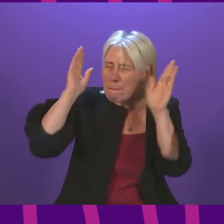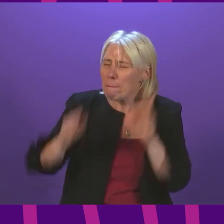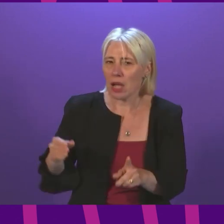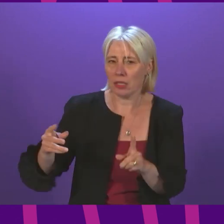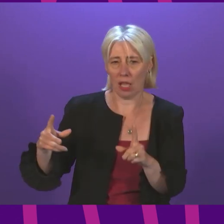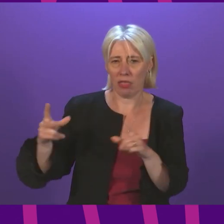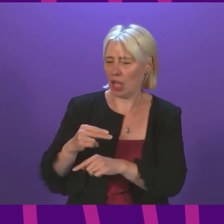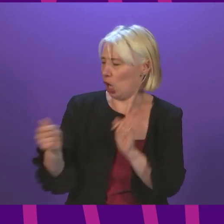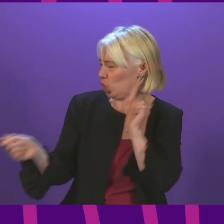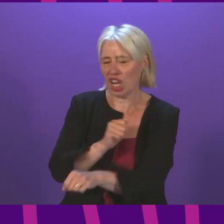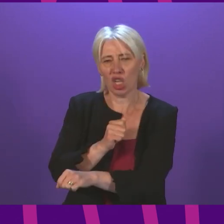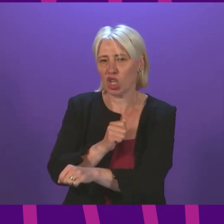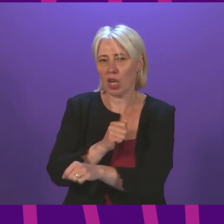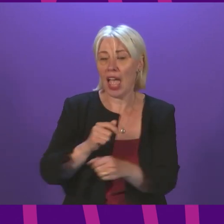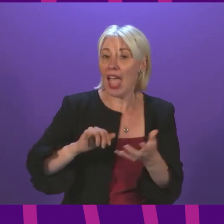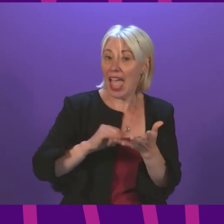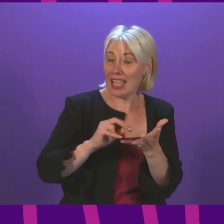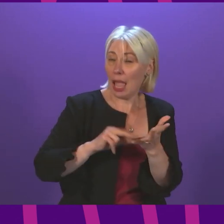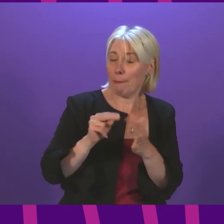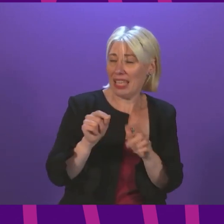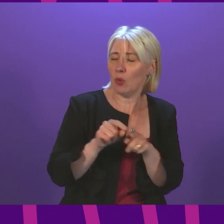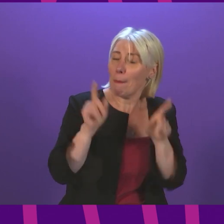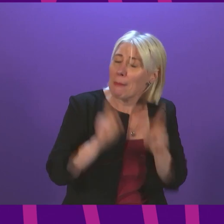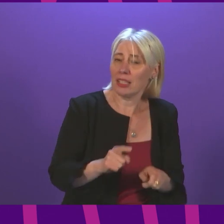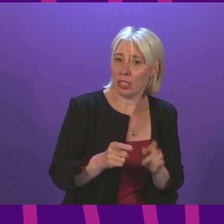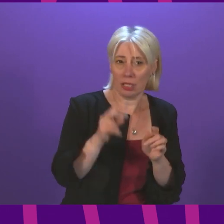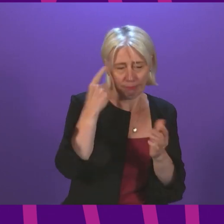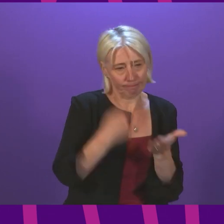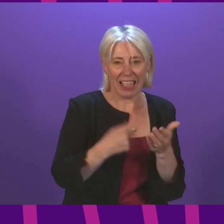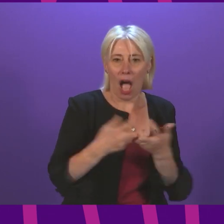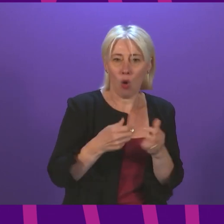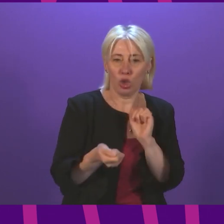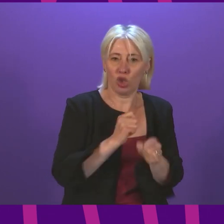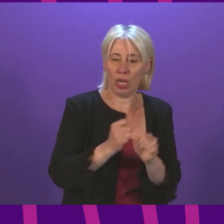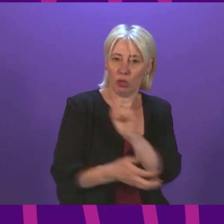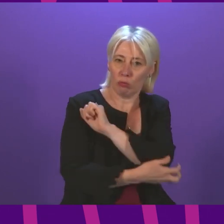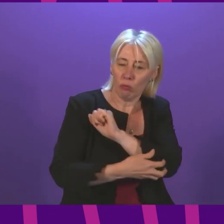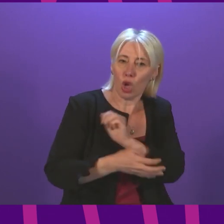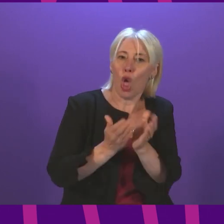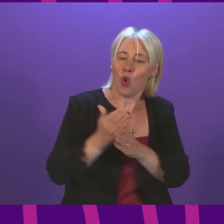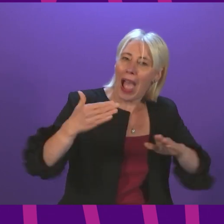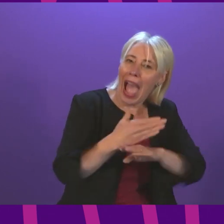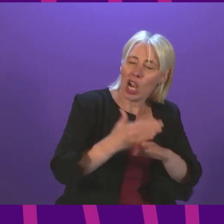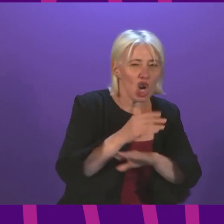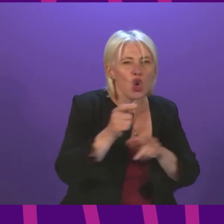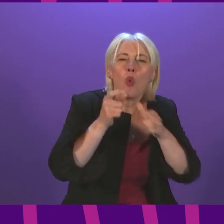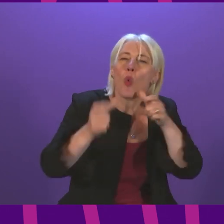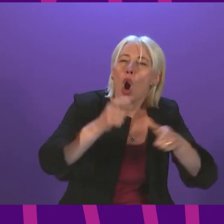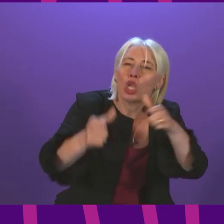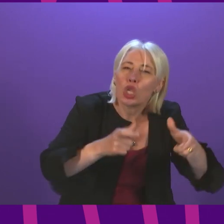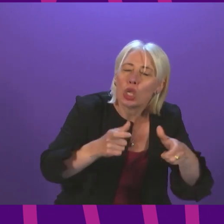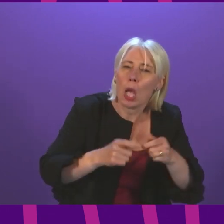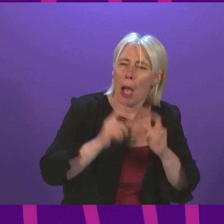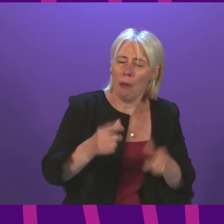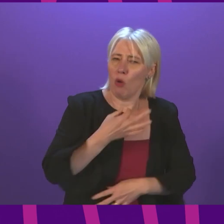cut and the SNP must prove that they too will do what it takes to end poverty and inequality in deeds, not words. Deputy Presiding Officer, with the stakes